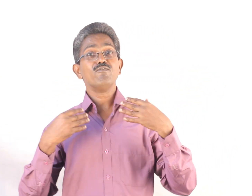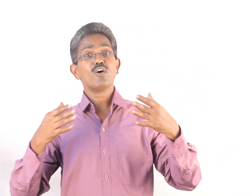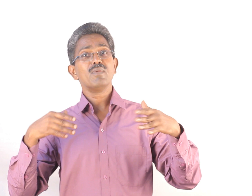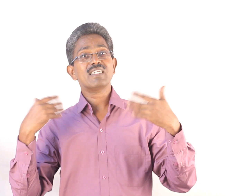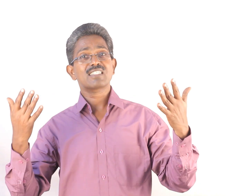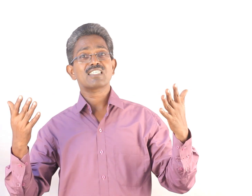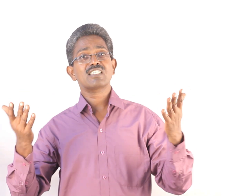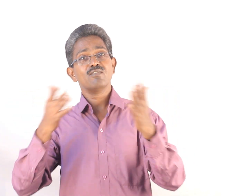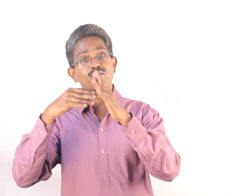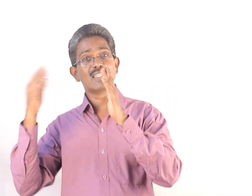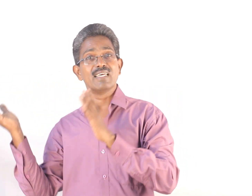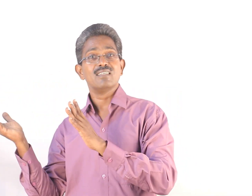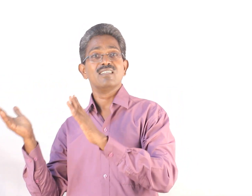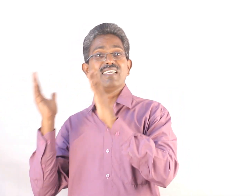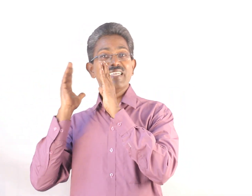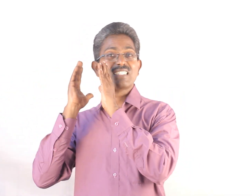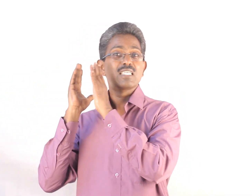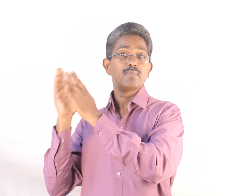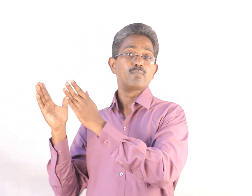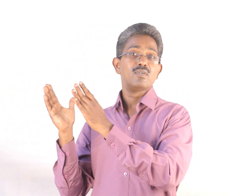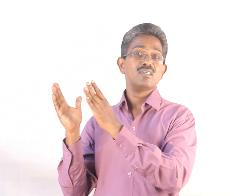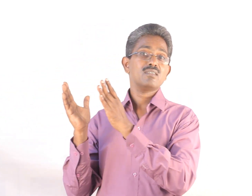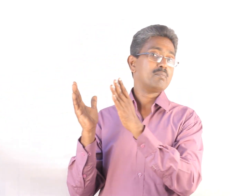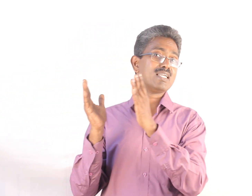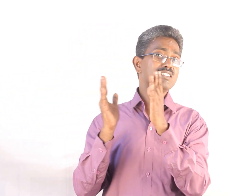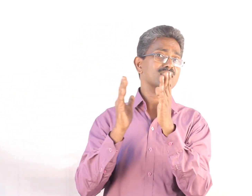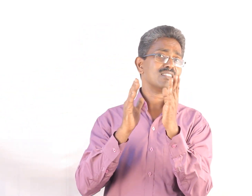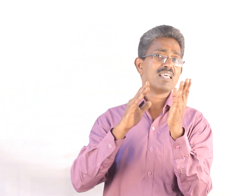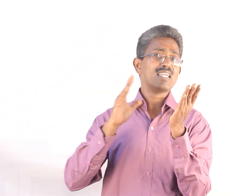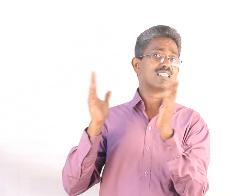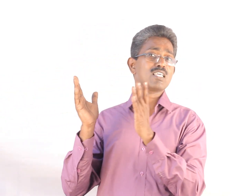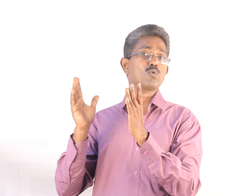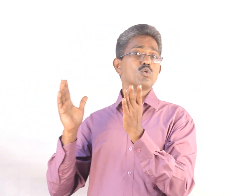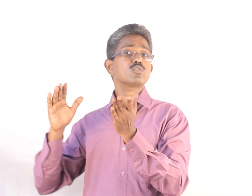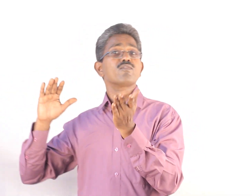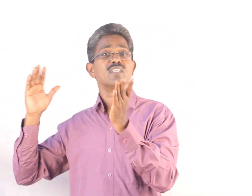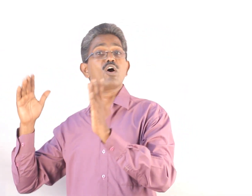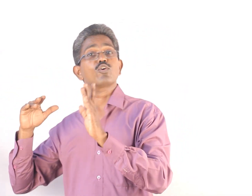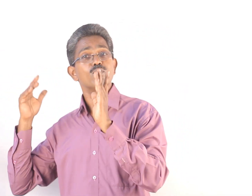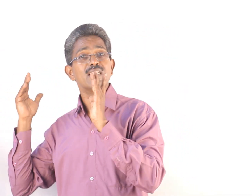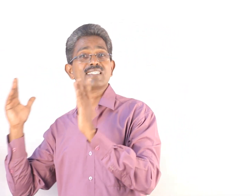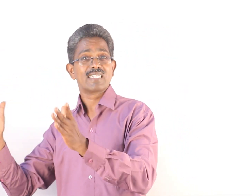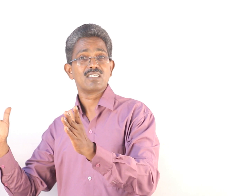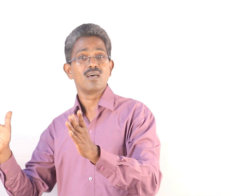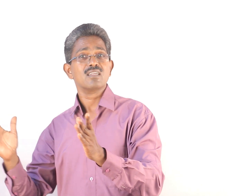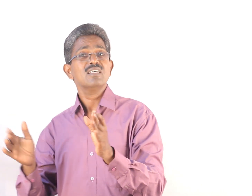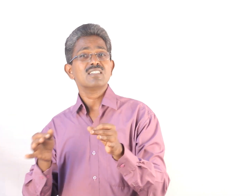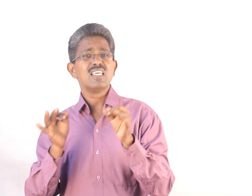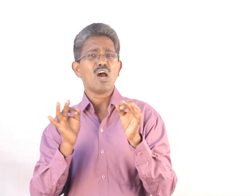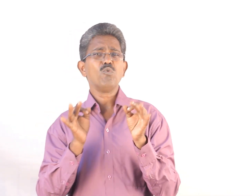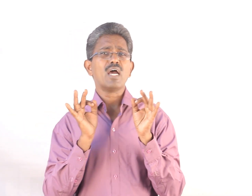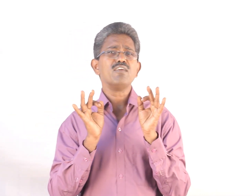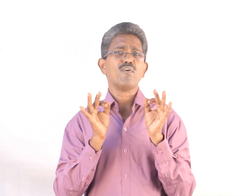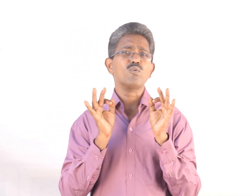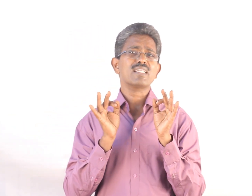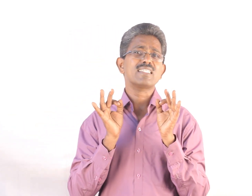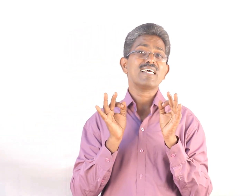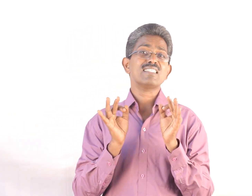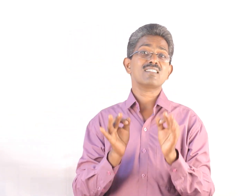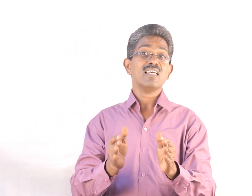informal discussion with the industry people, managers and executives of the automobile sector, see how I found that there is